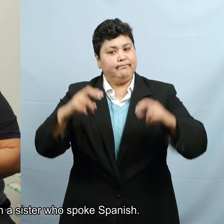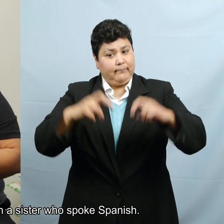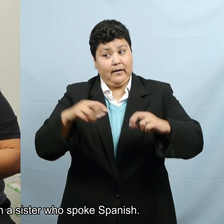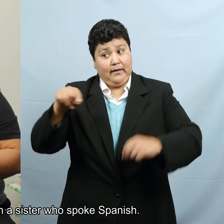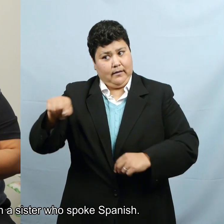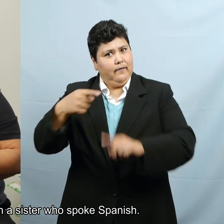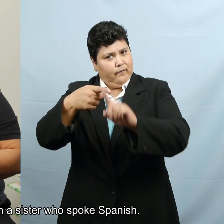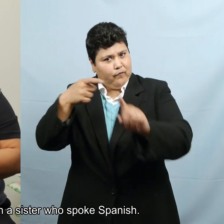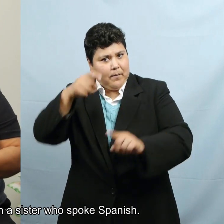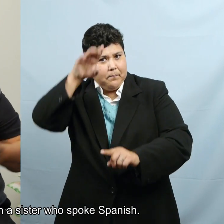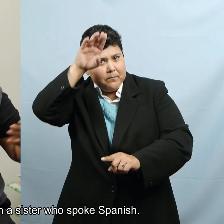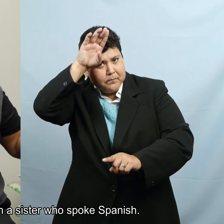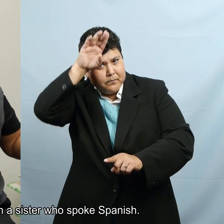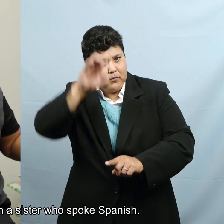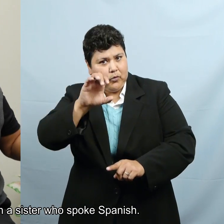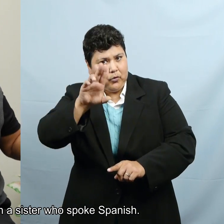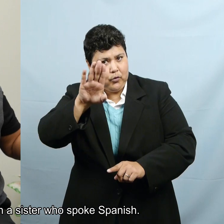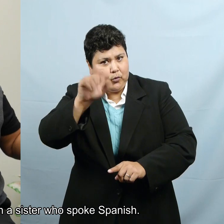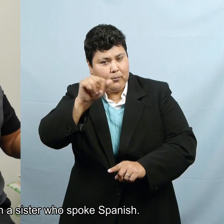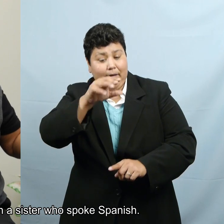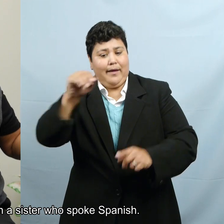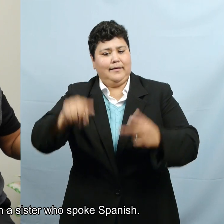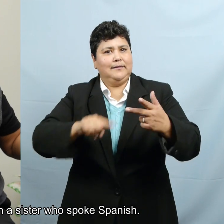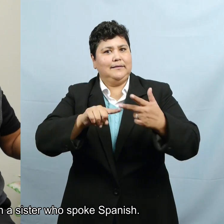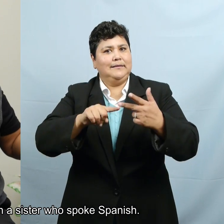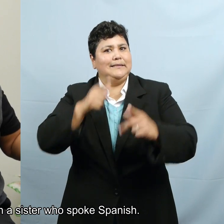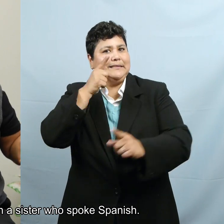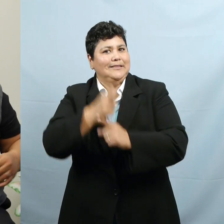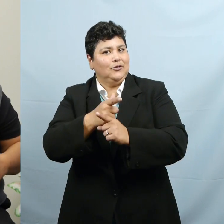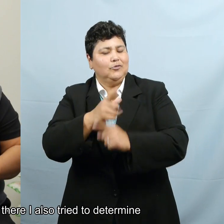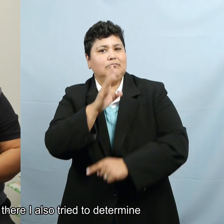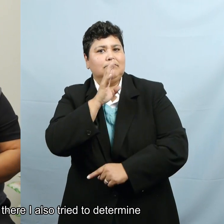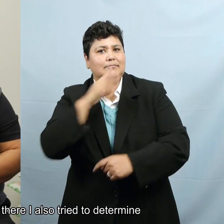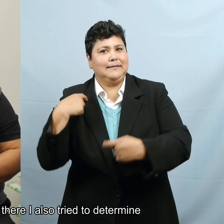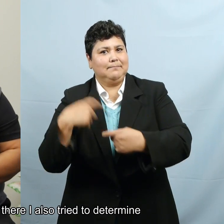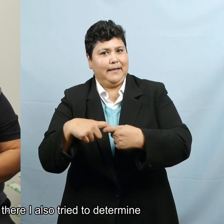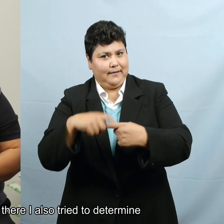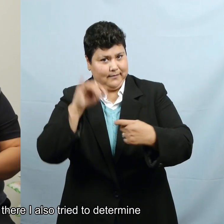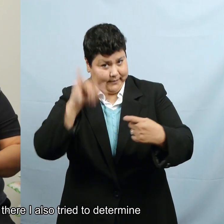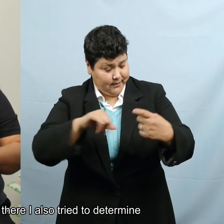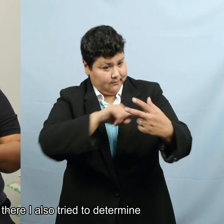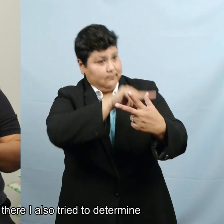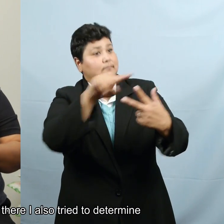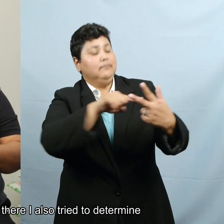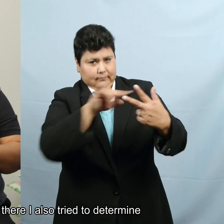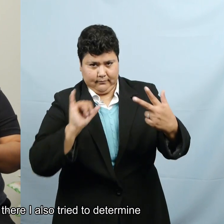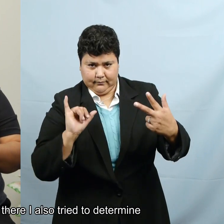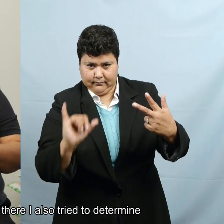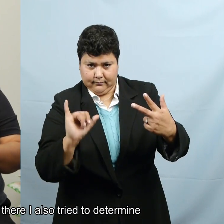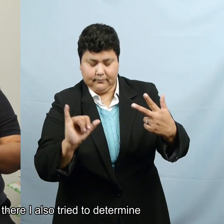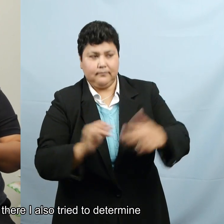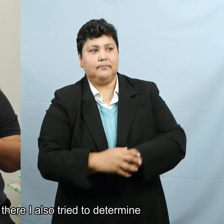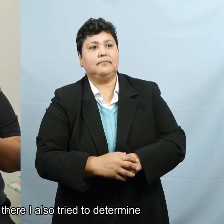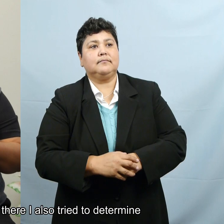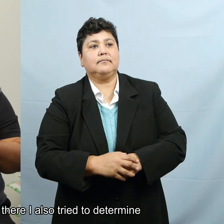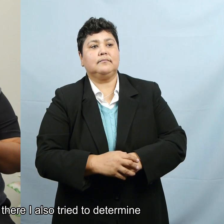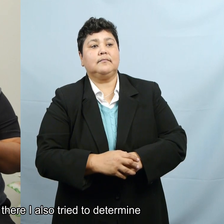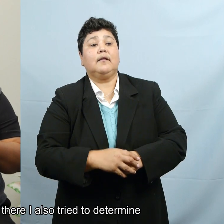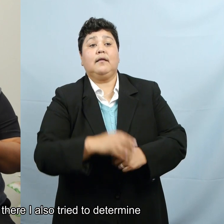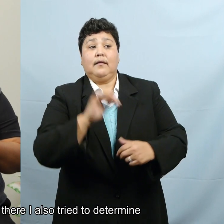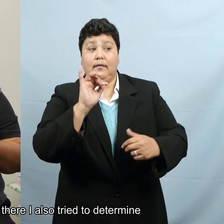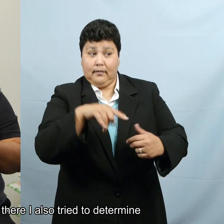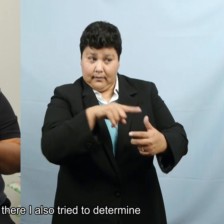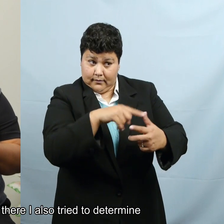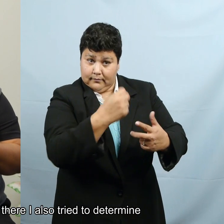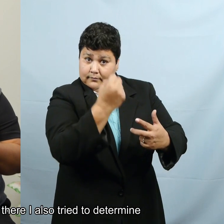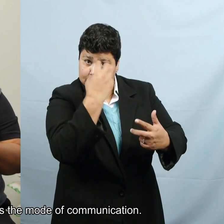and then a sister who spoke Spanish. And so from there I also